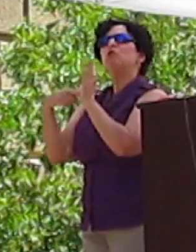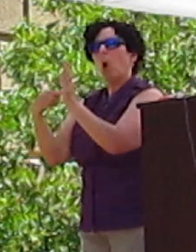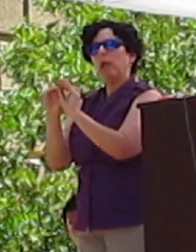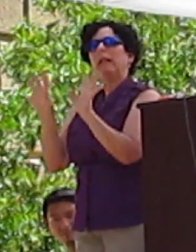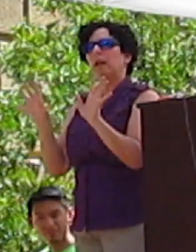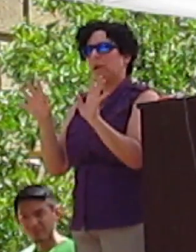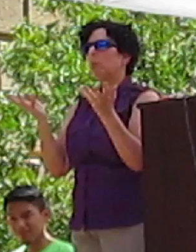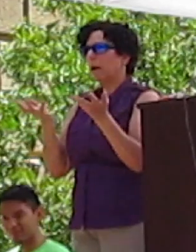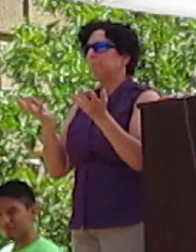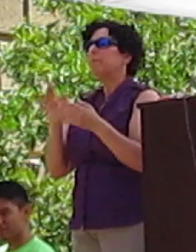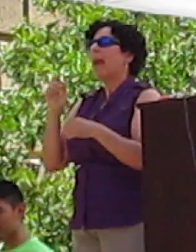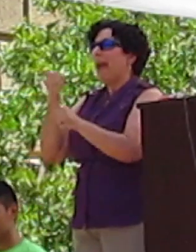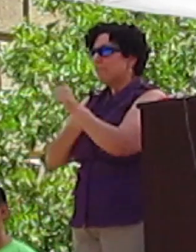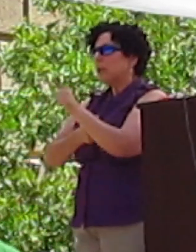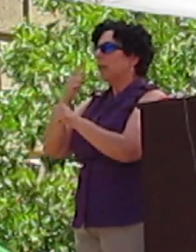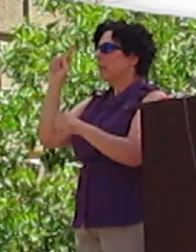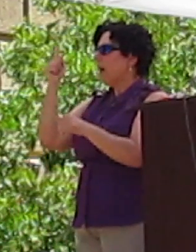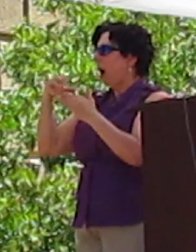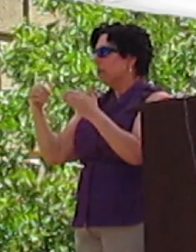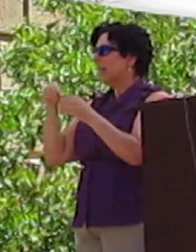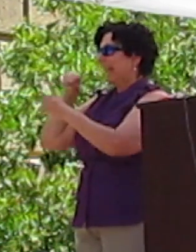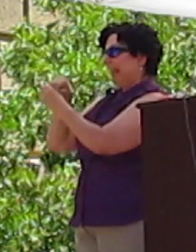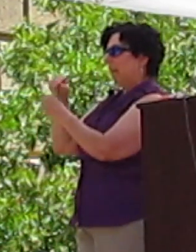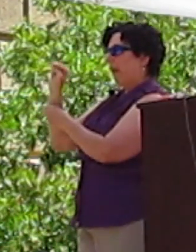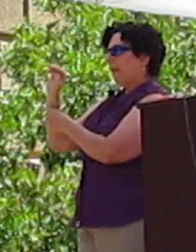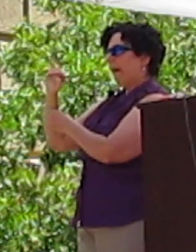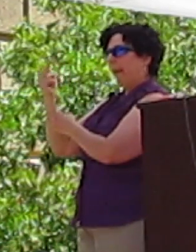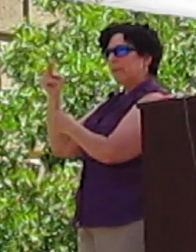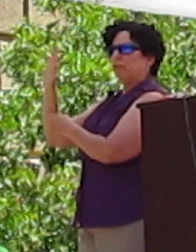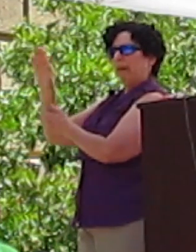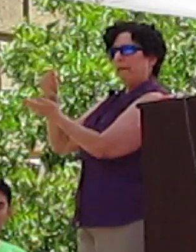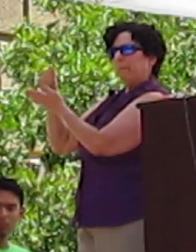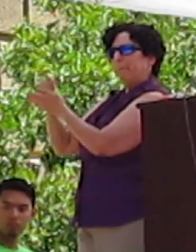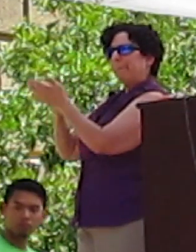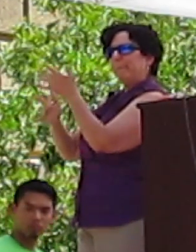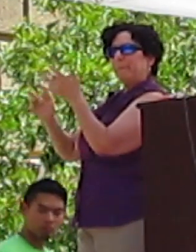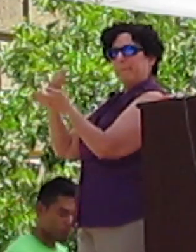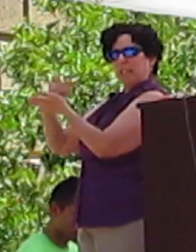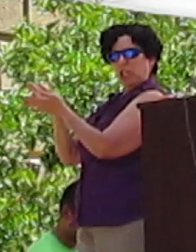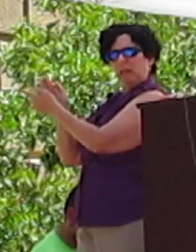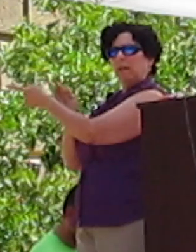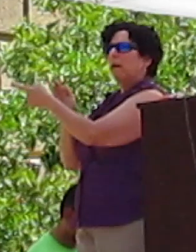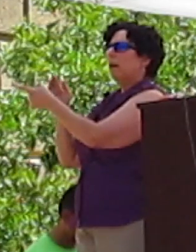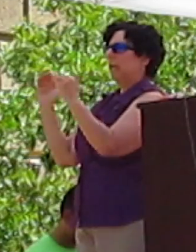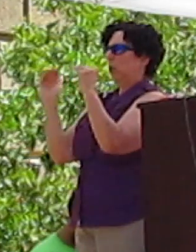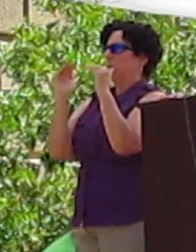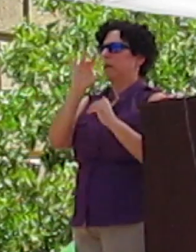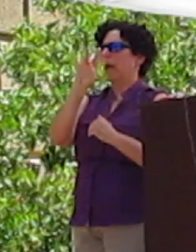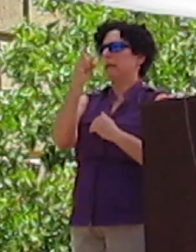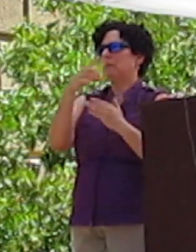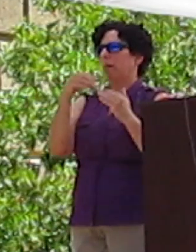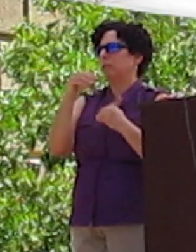clearly that for every dollar in the NIH budget, it translates to an $8.40